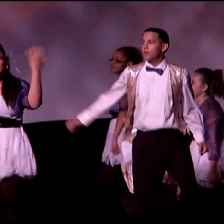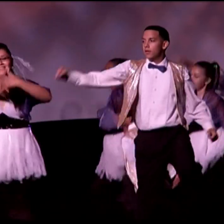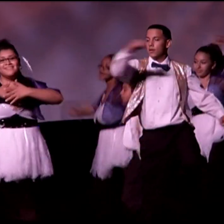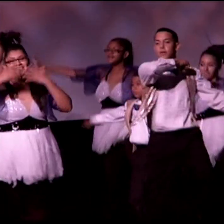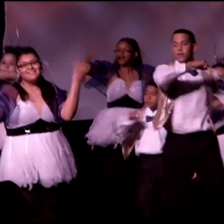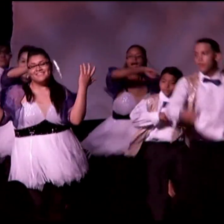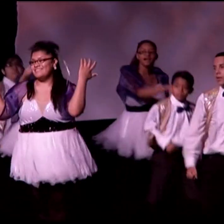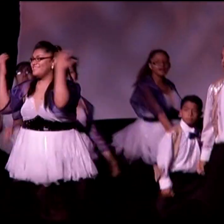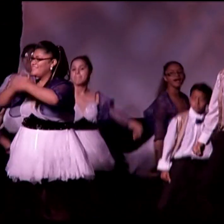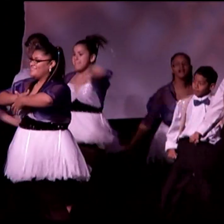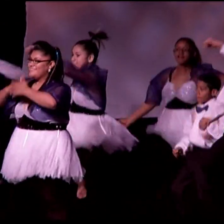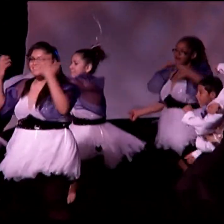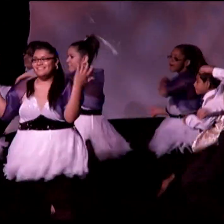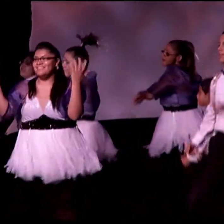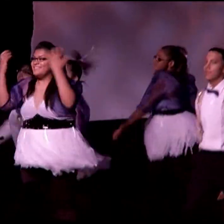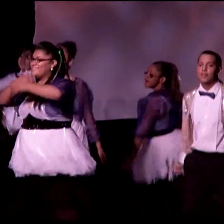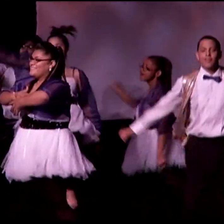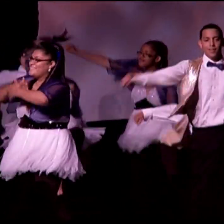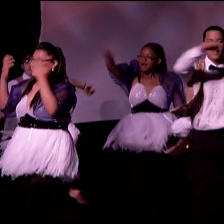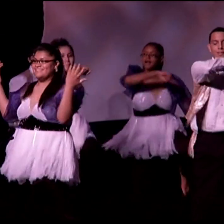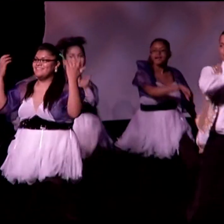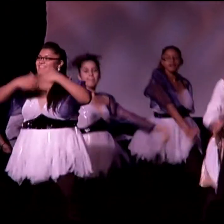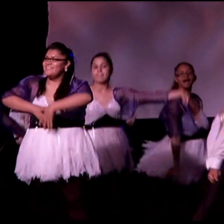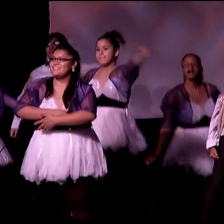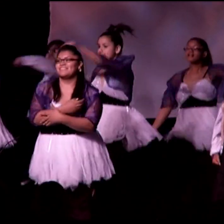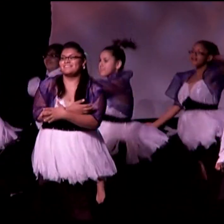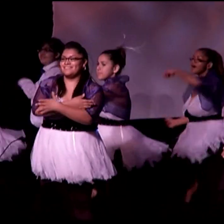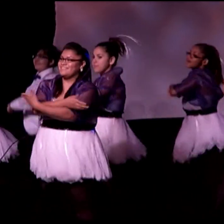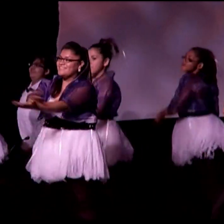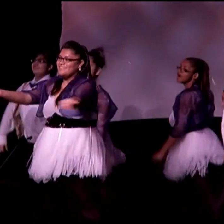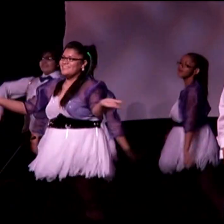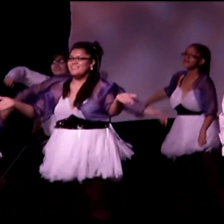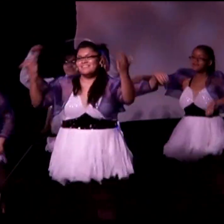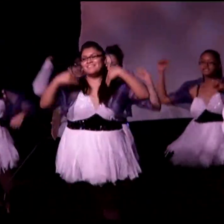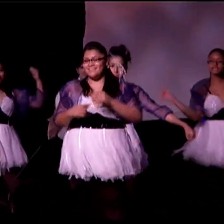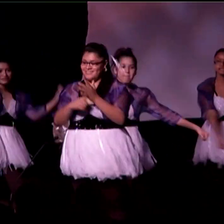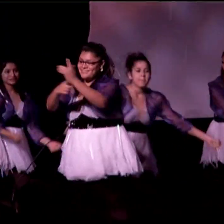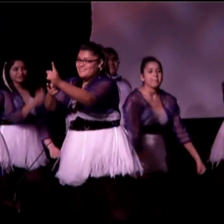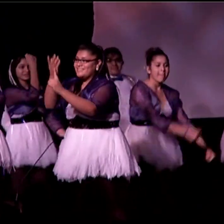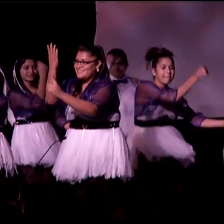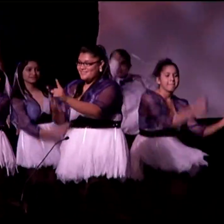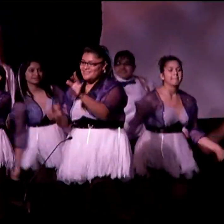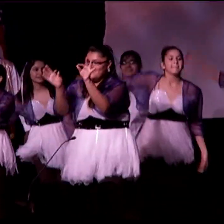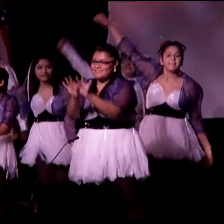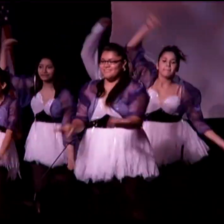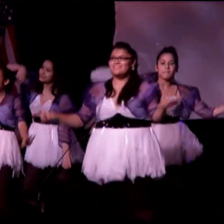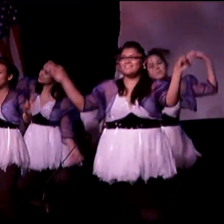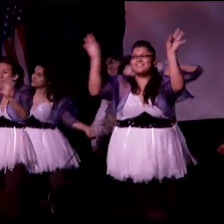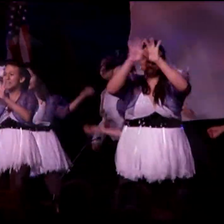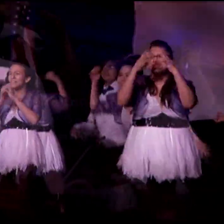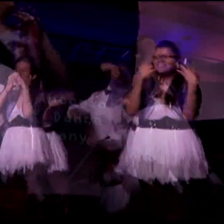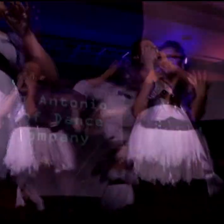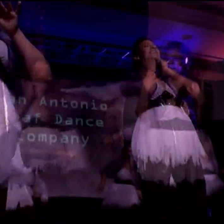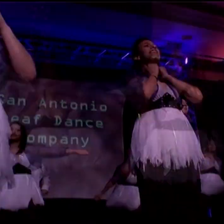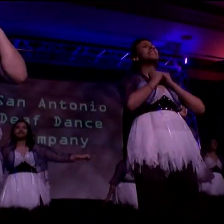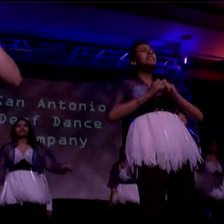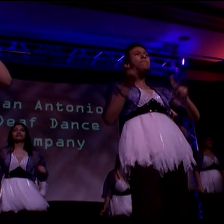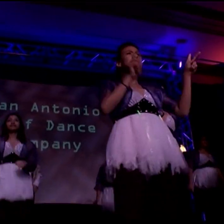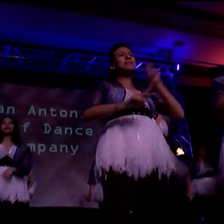realize they can accomplish things on their own. They even start aspiring to attend college, something many of the students had never